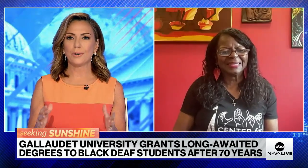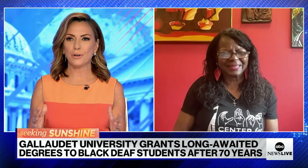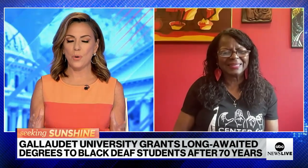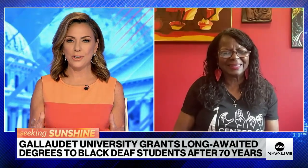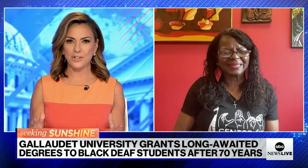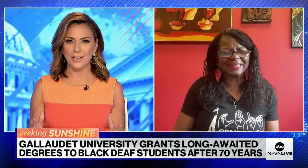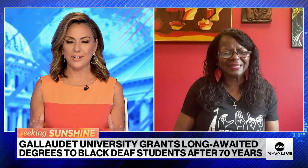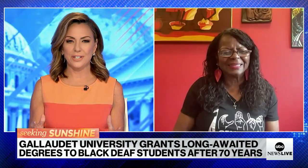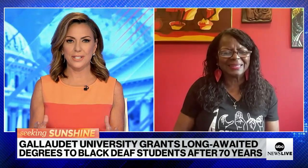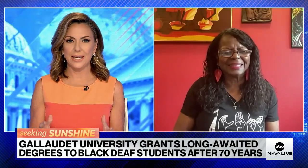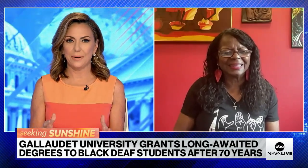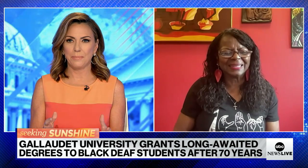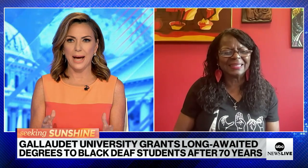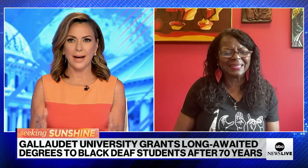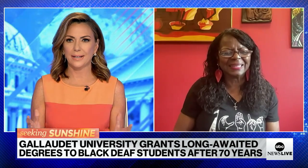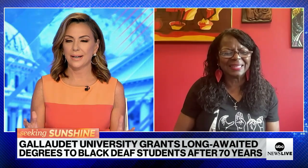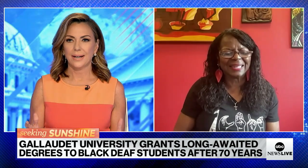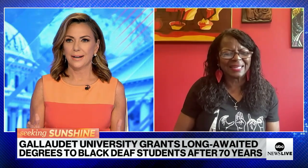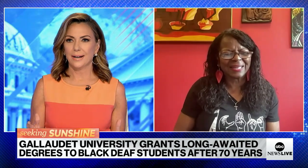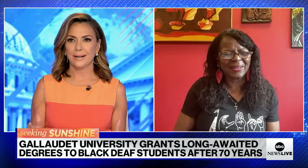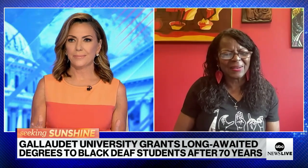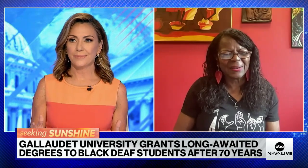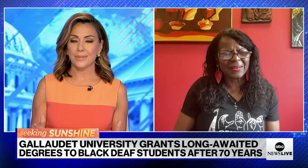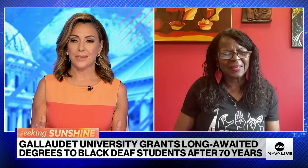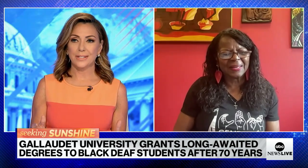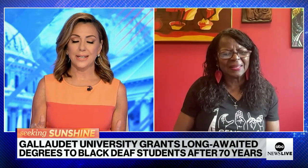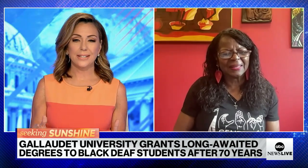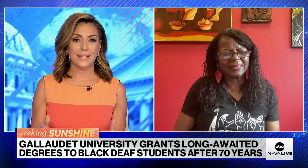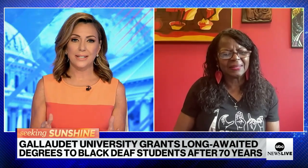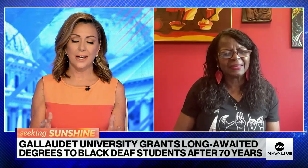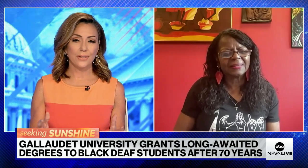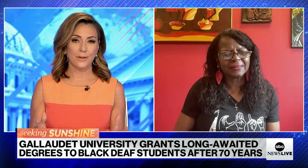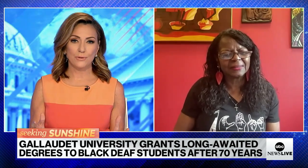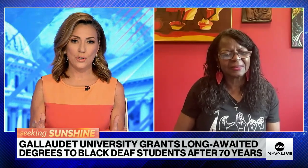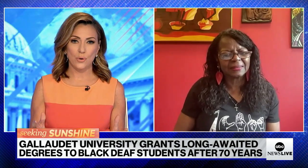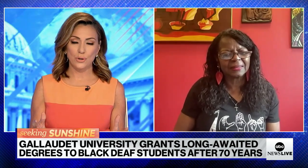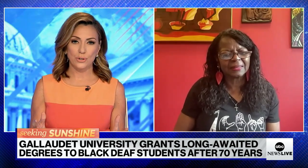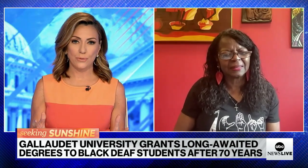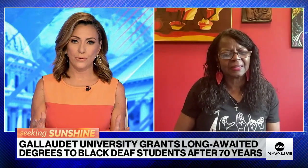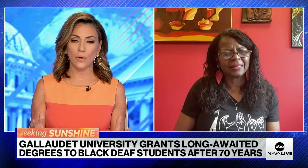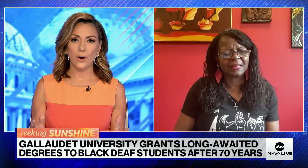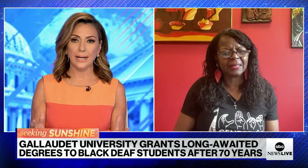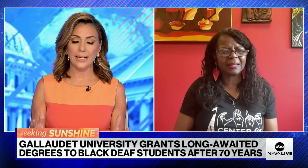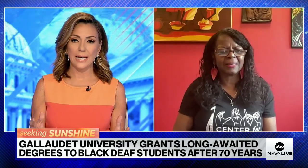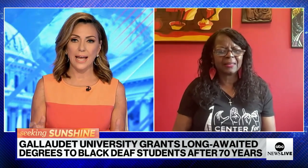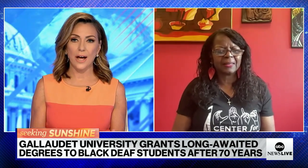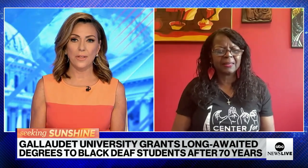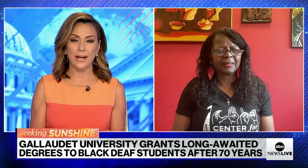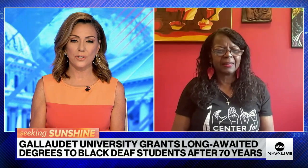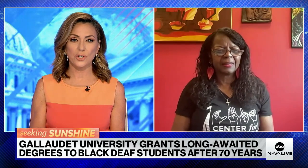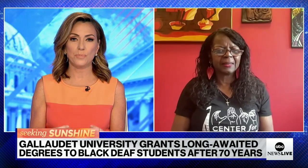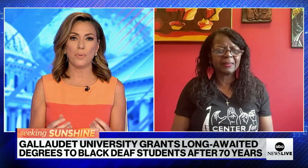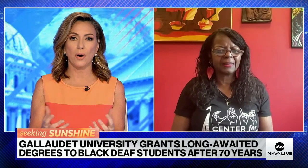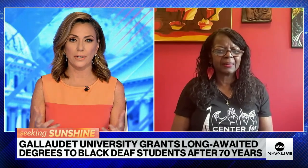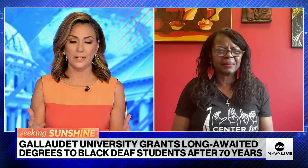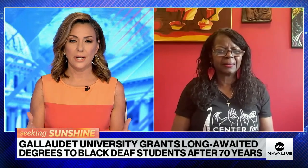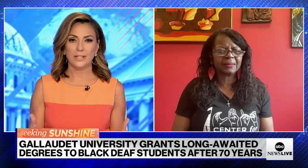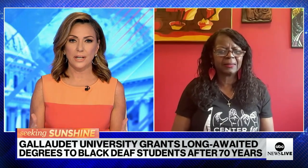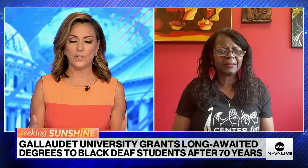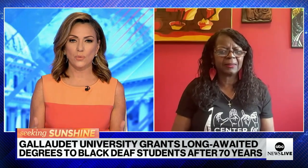question. I just think back since the death of George Floyd and how that sparked such a